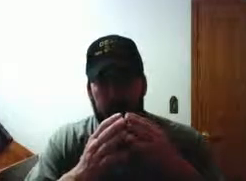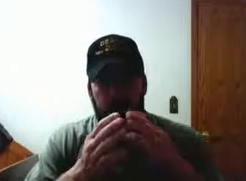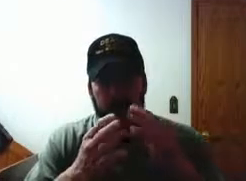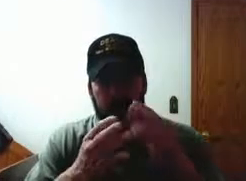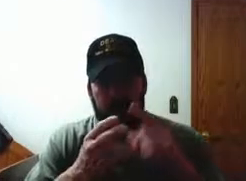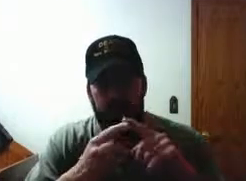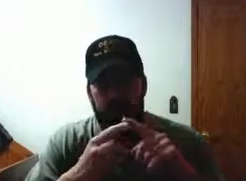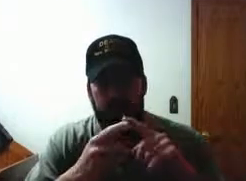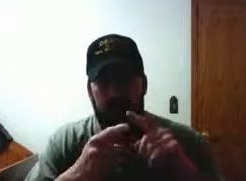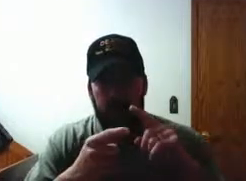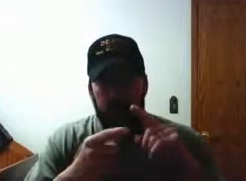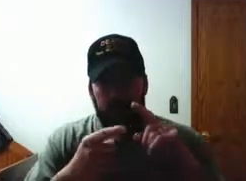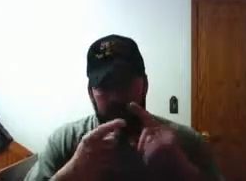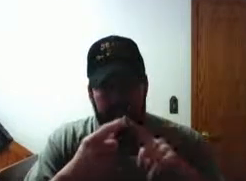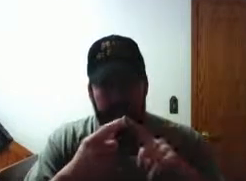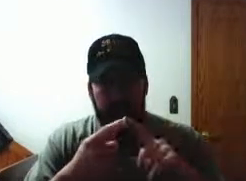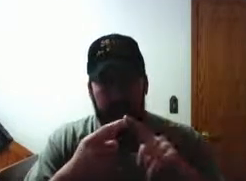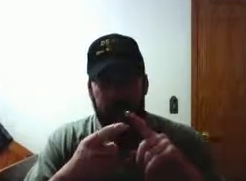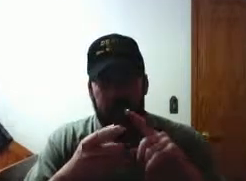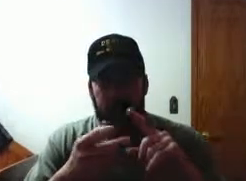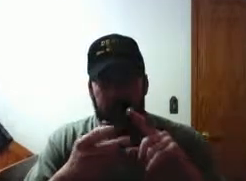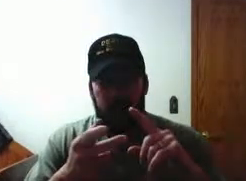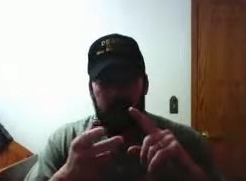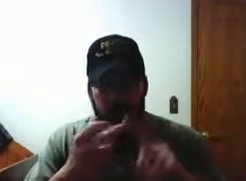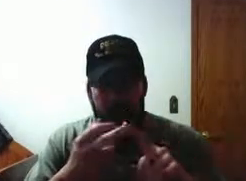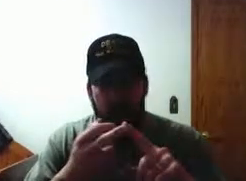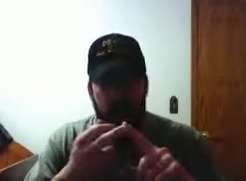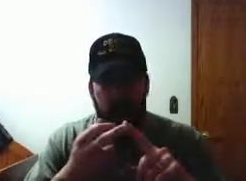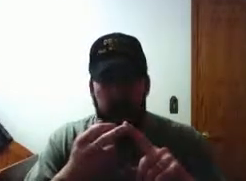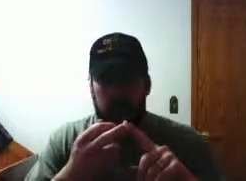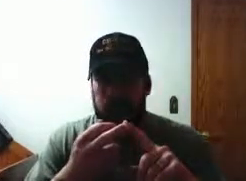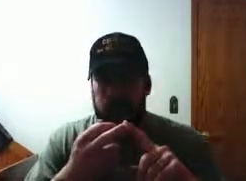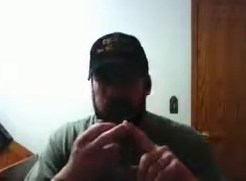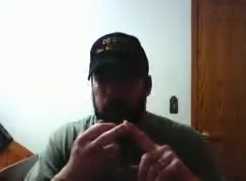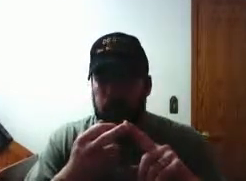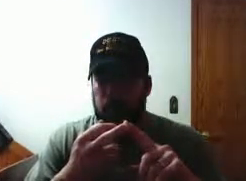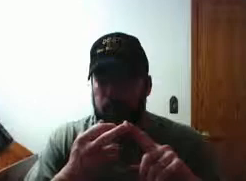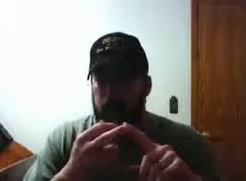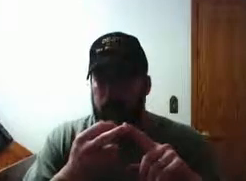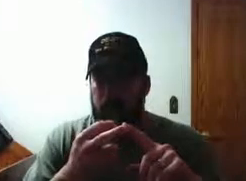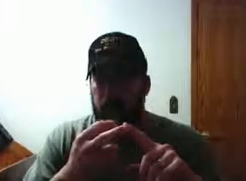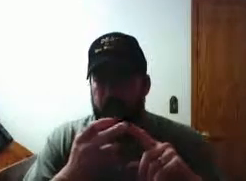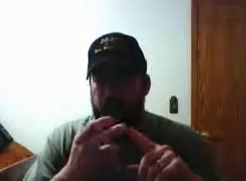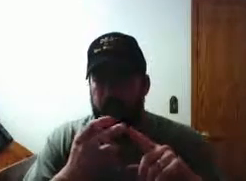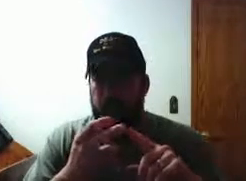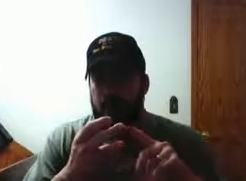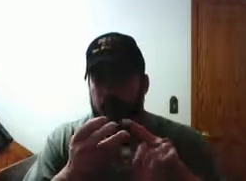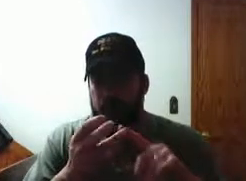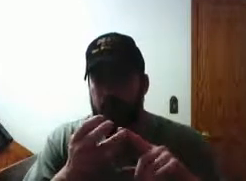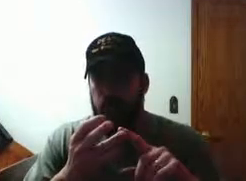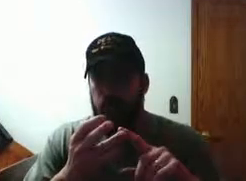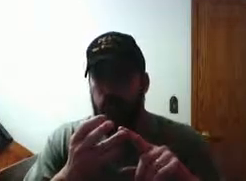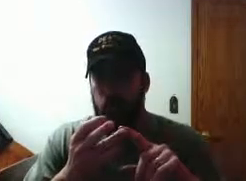gathering and tactics and and survival stuff that uh that i have found out and that i know will work